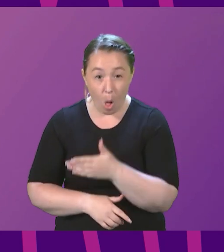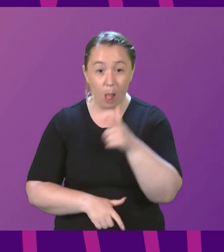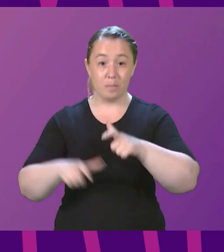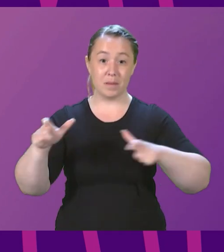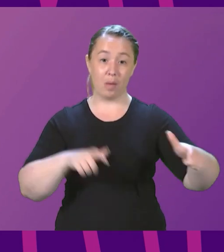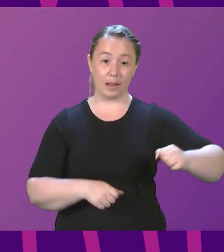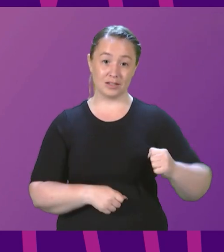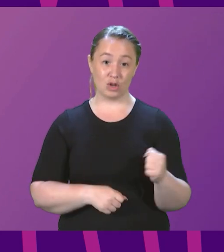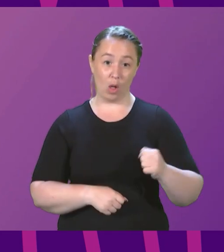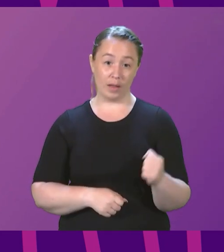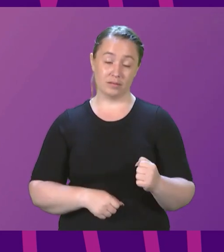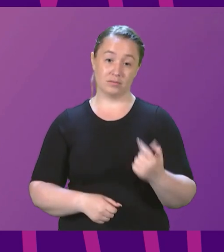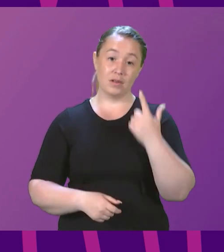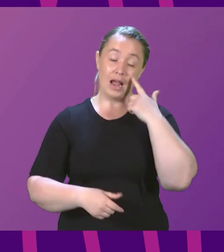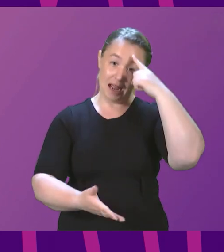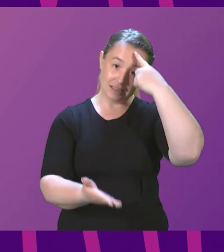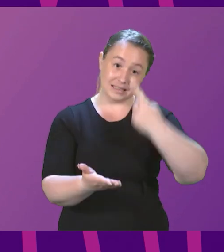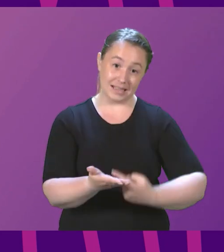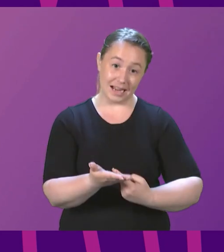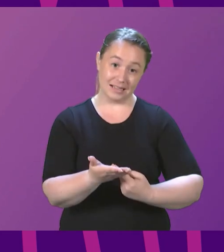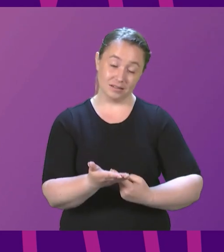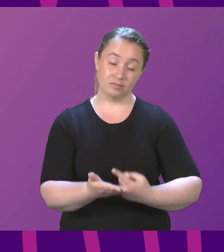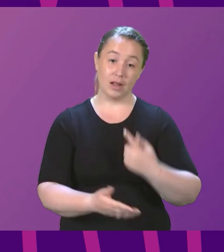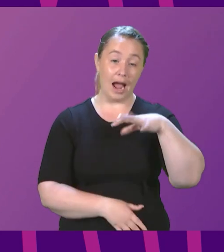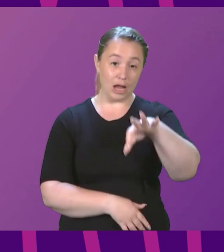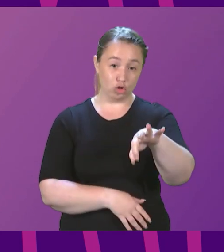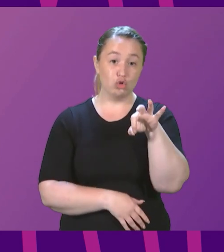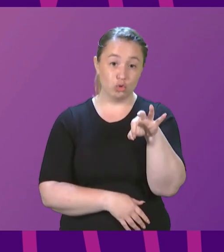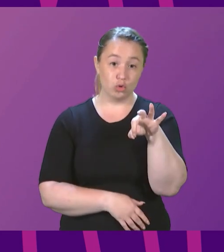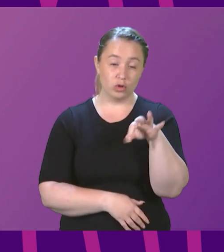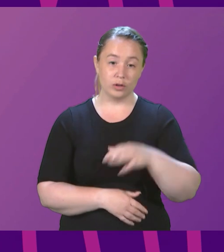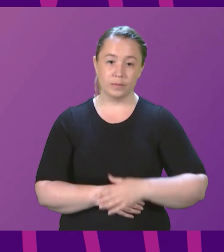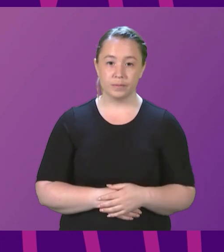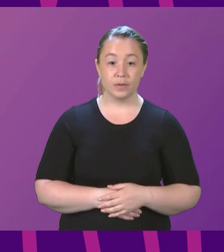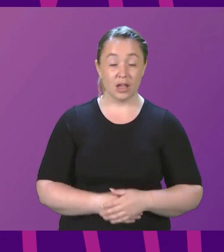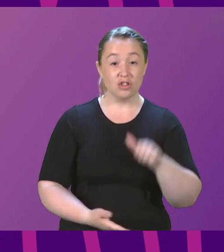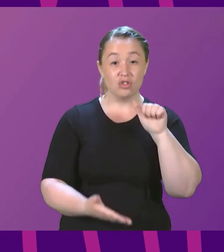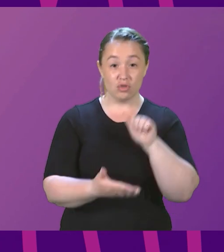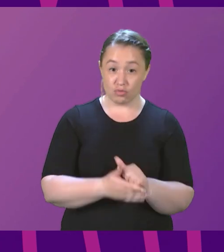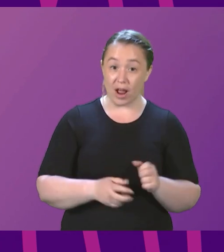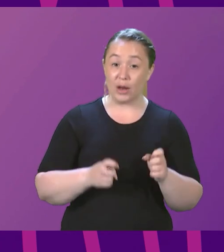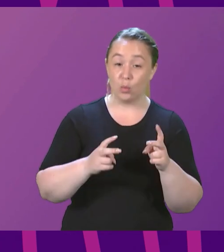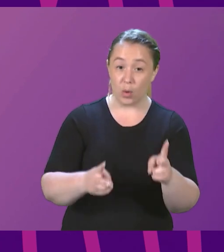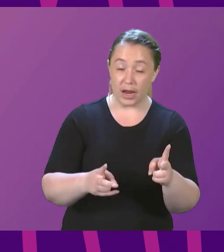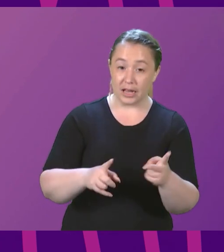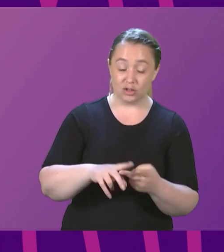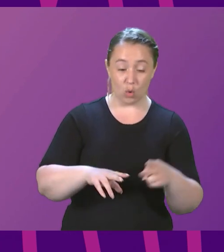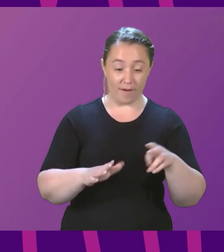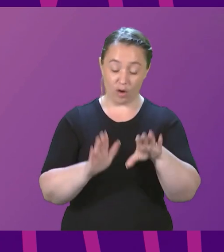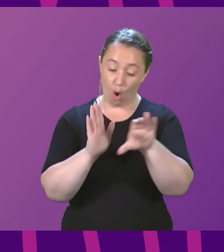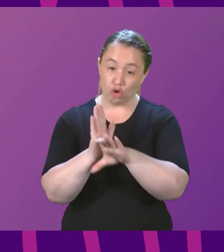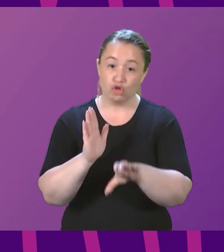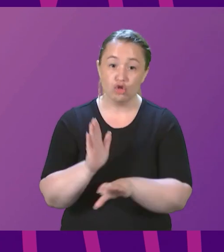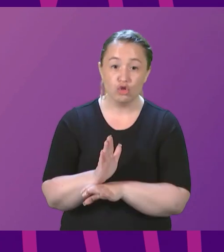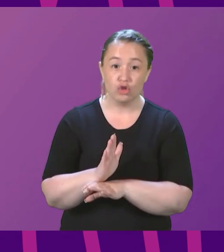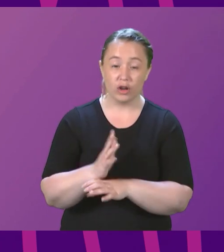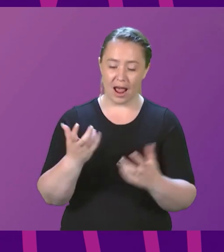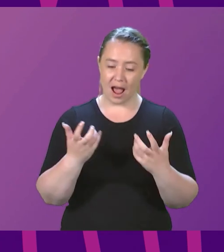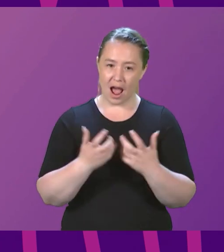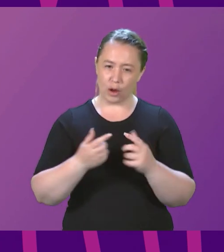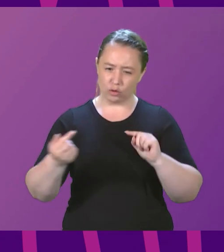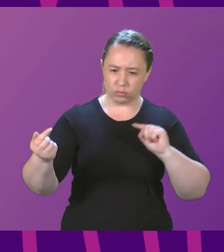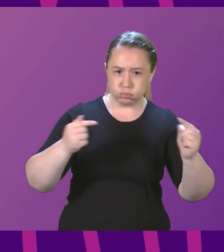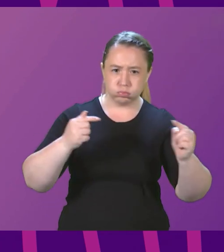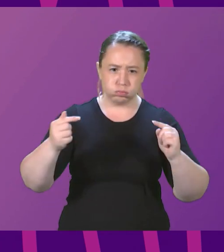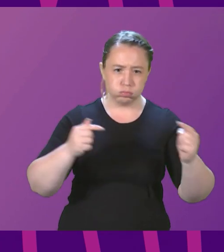country to choose. That is not just the right way to resolve differences of opinion on the Constitution. That is the only way to